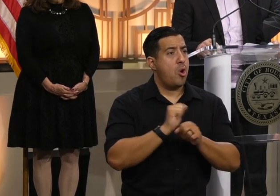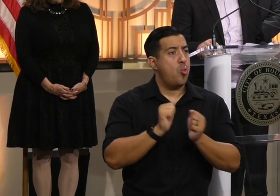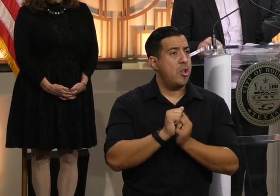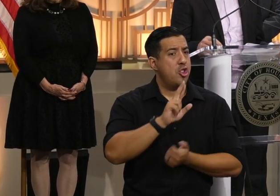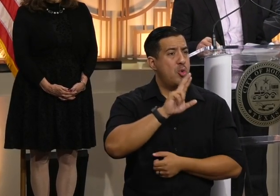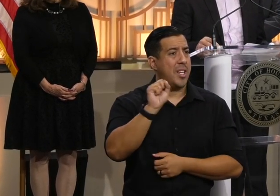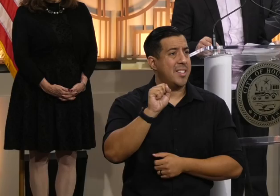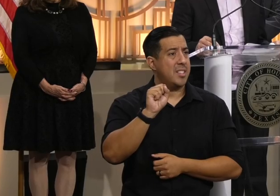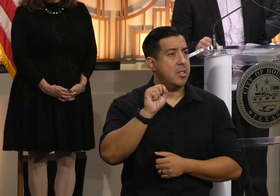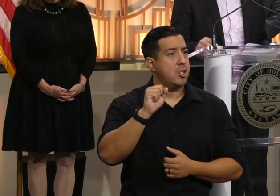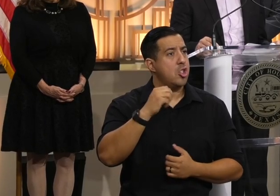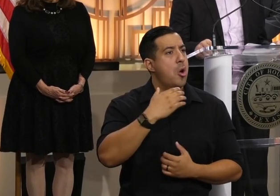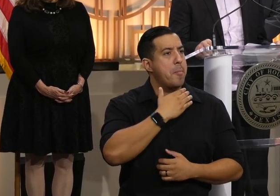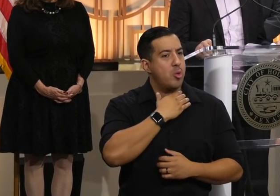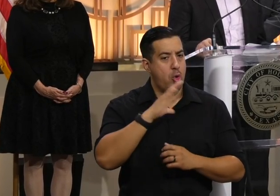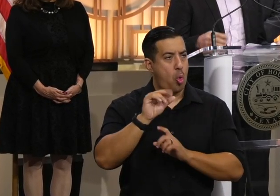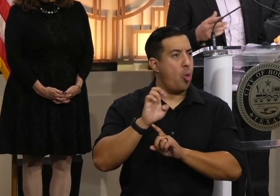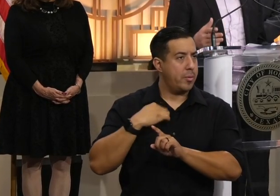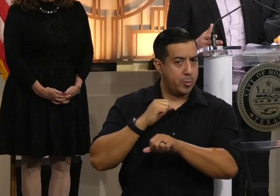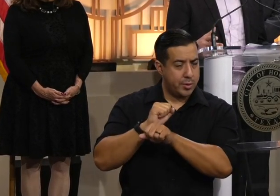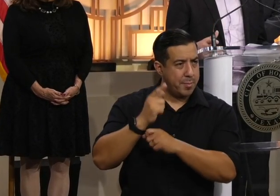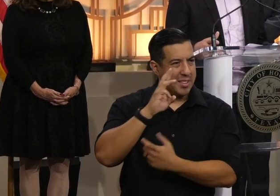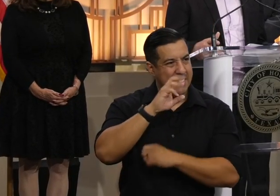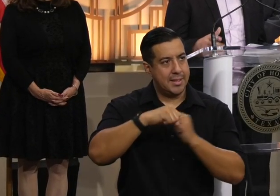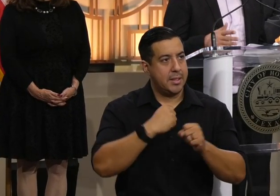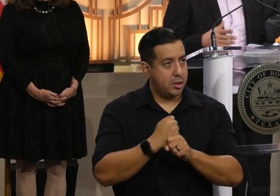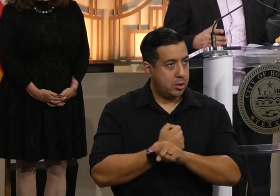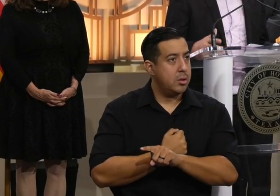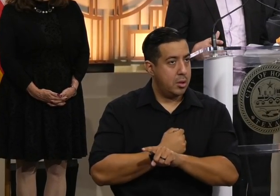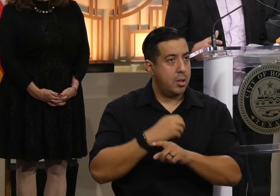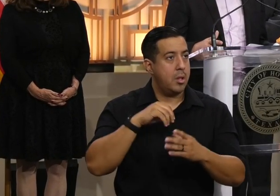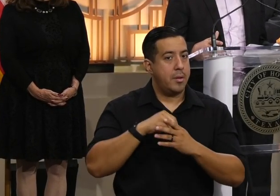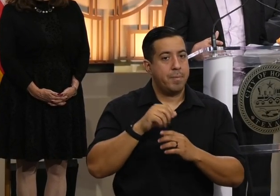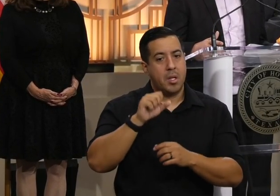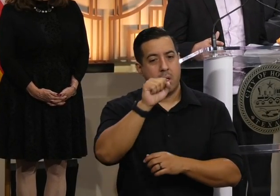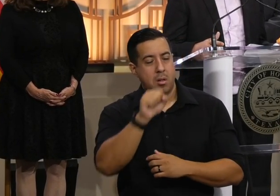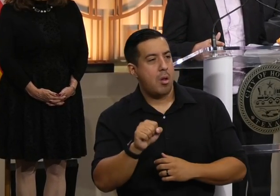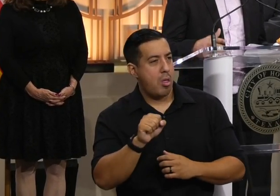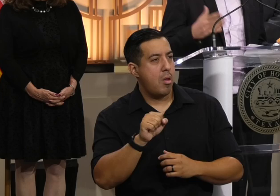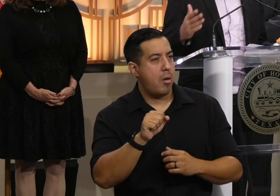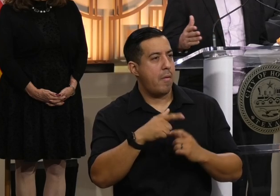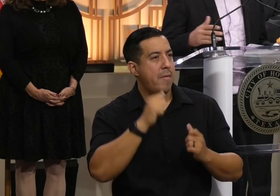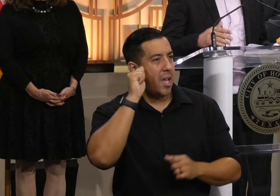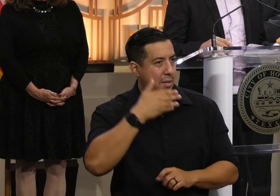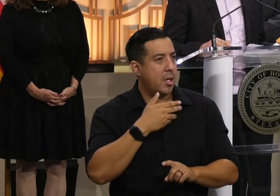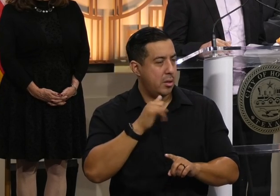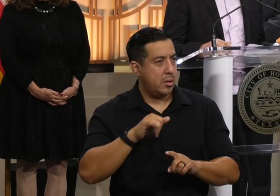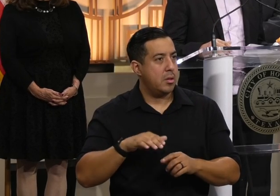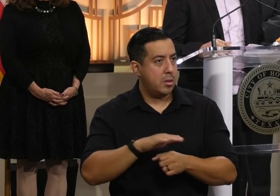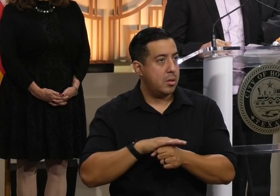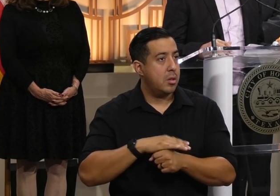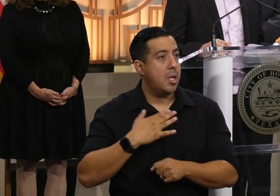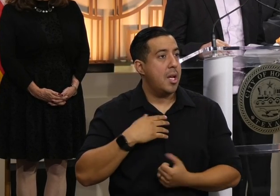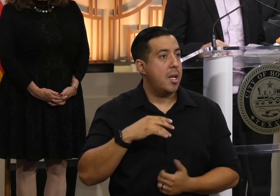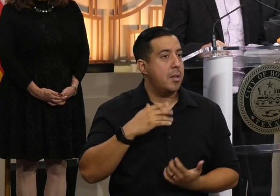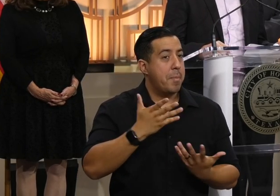Marines for about six years in the southern part of Afghanistan, Haman Province. Many of you